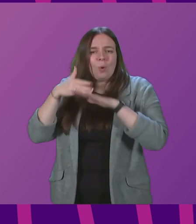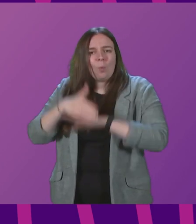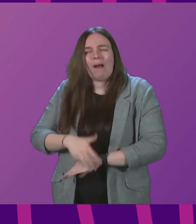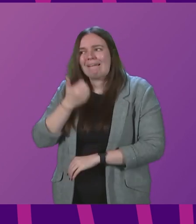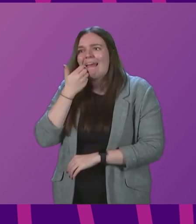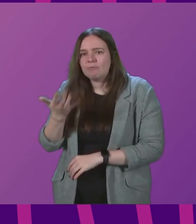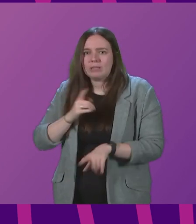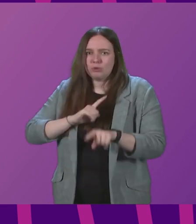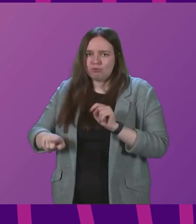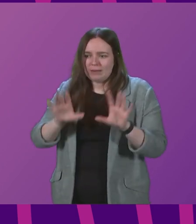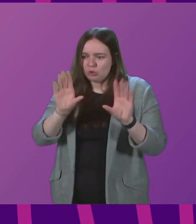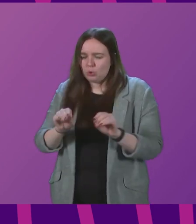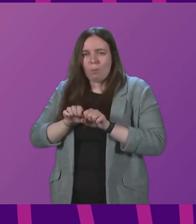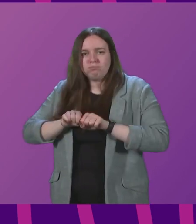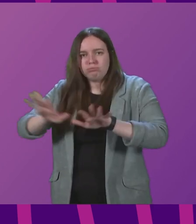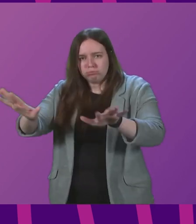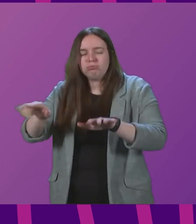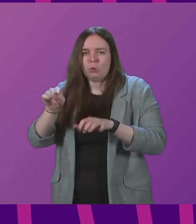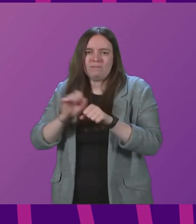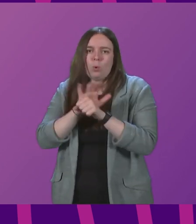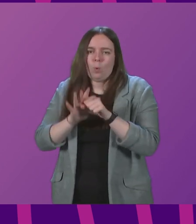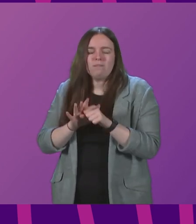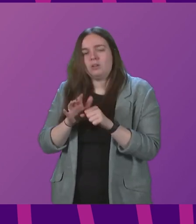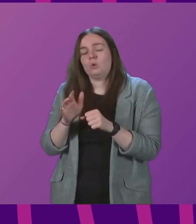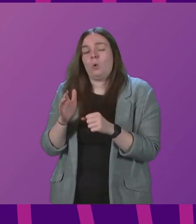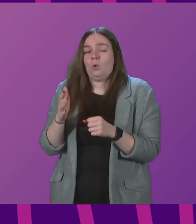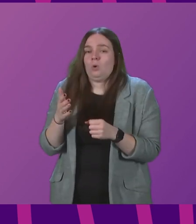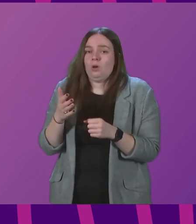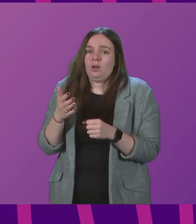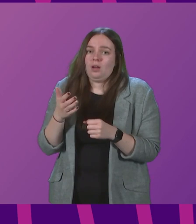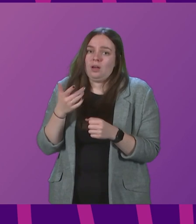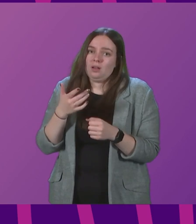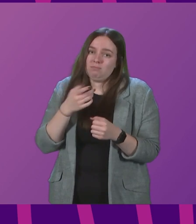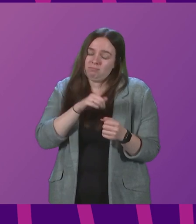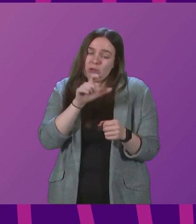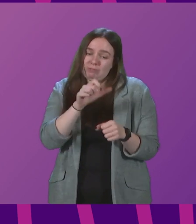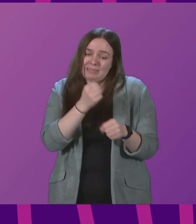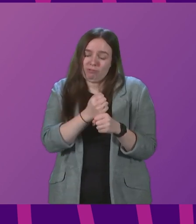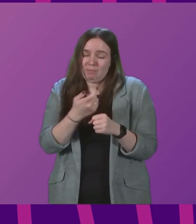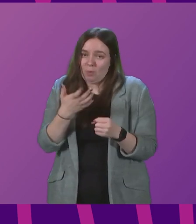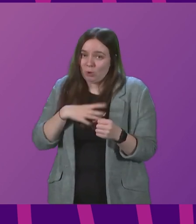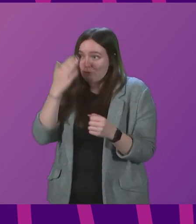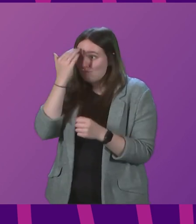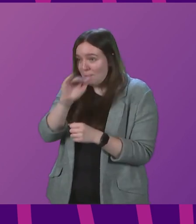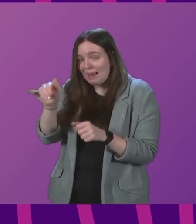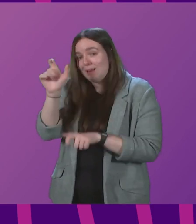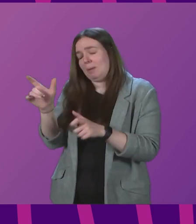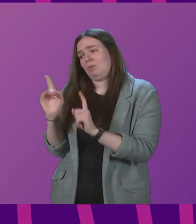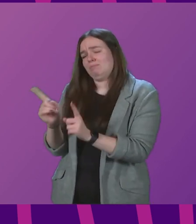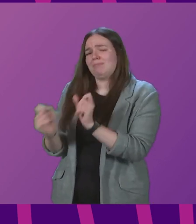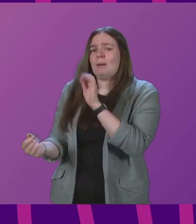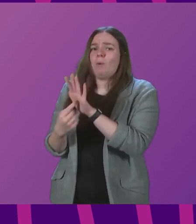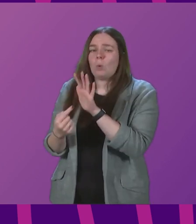help break the chains of transmission of this virus. So I would take the opportunity as invited by Christine Graham to remind people of the importance of it.